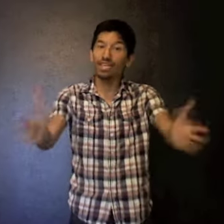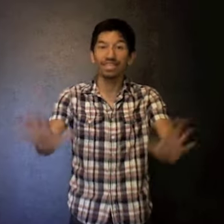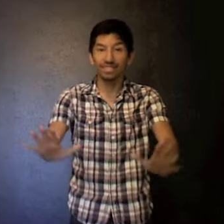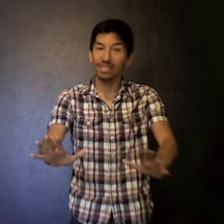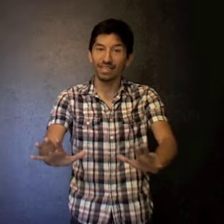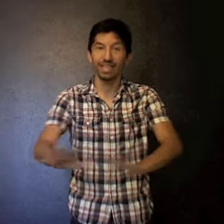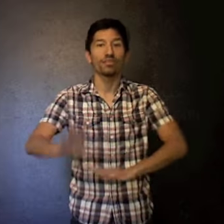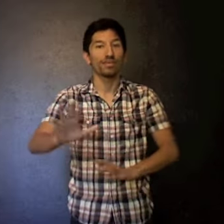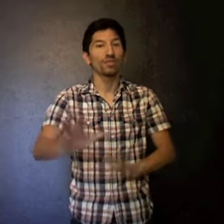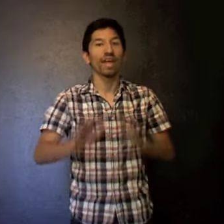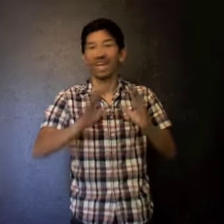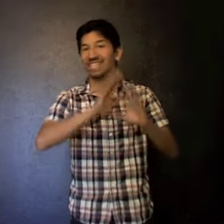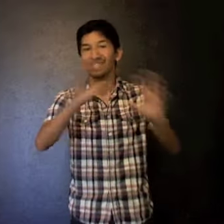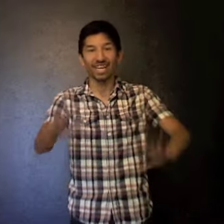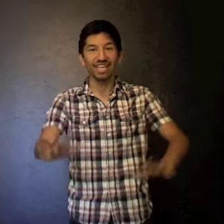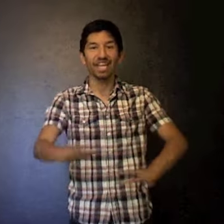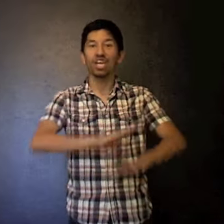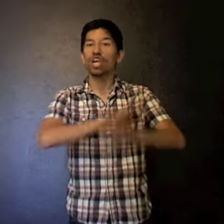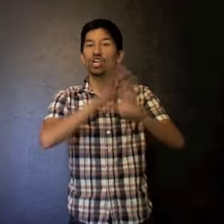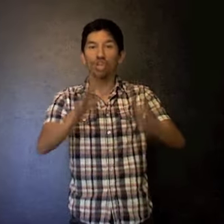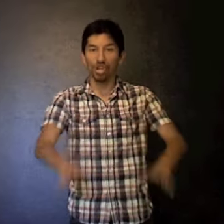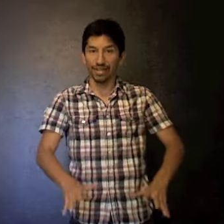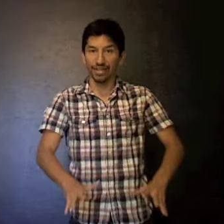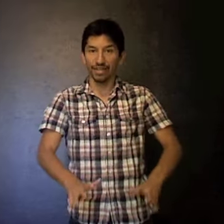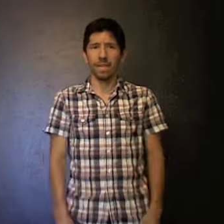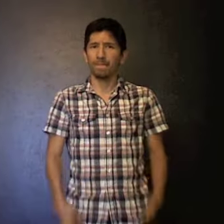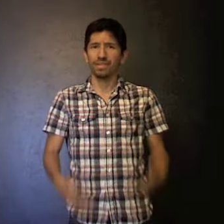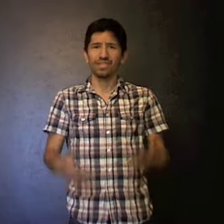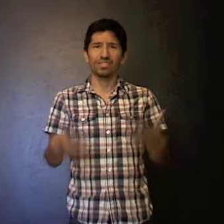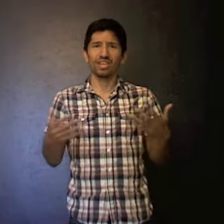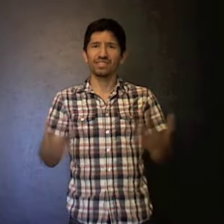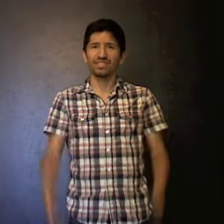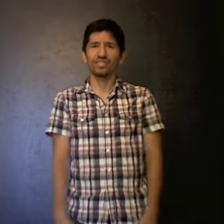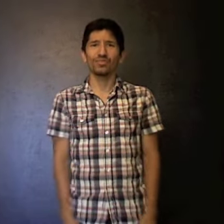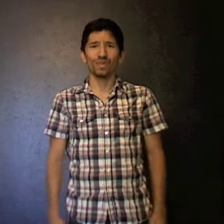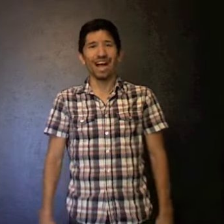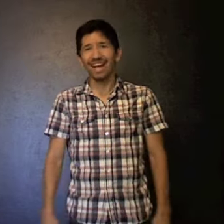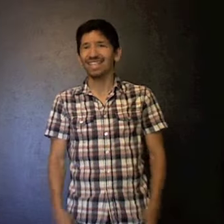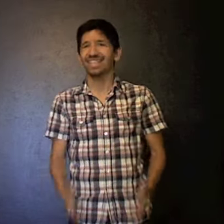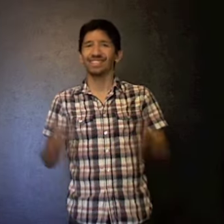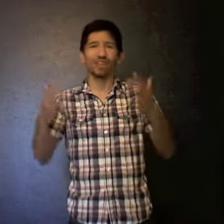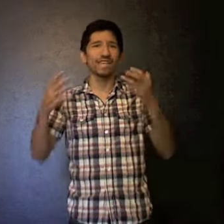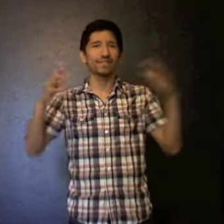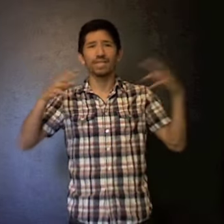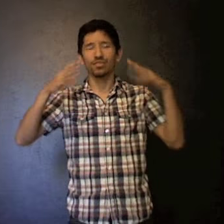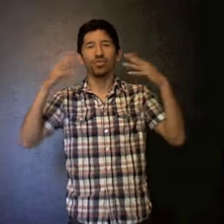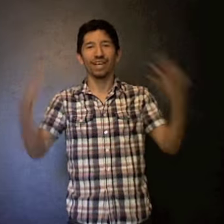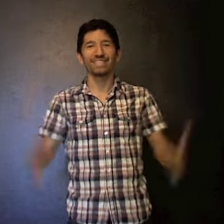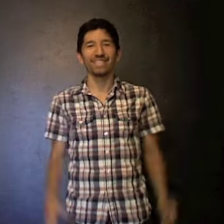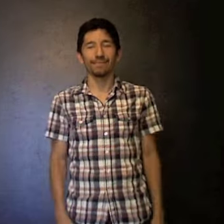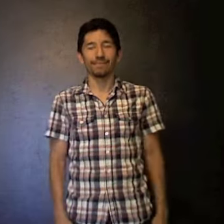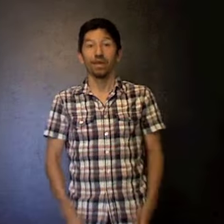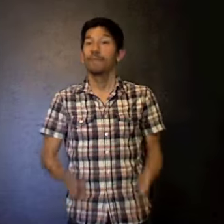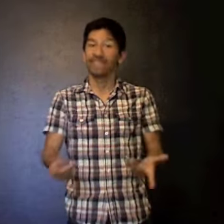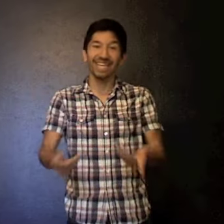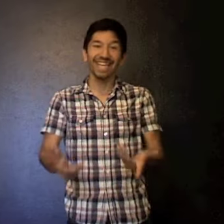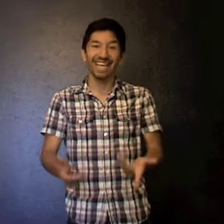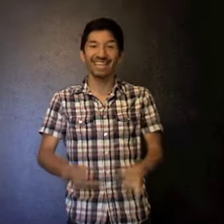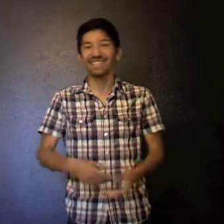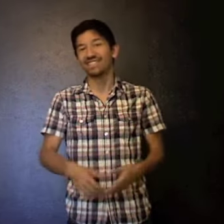exciting. I'll give you that. Exciting, good, but they're just so cocky. It drives me crazy. But then again, this is